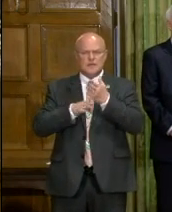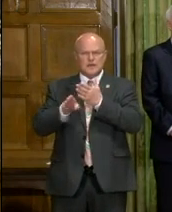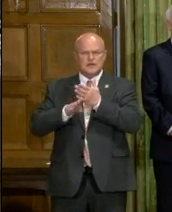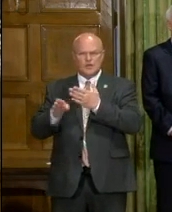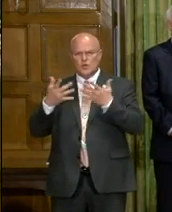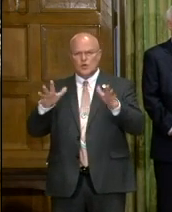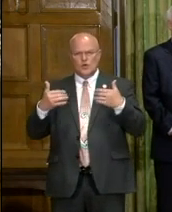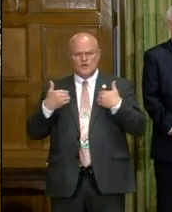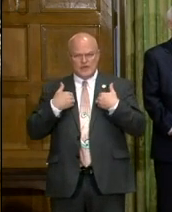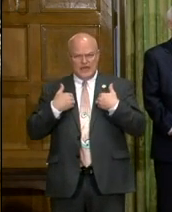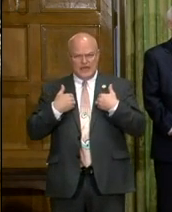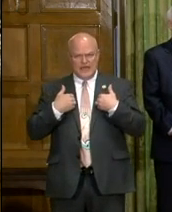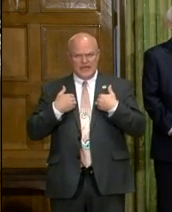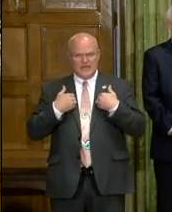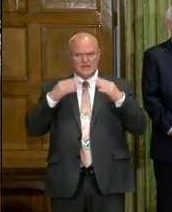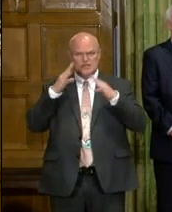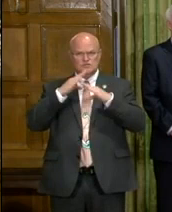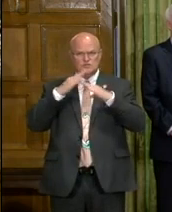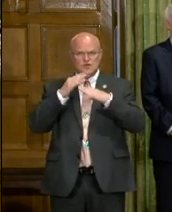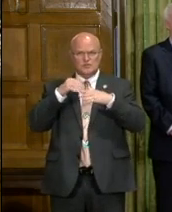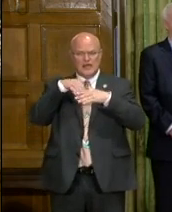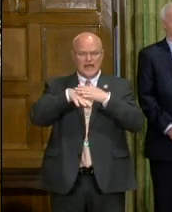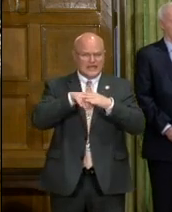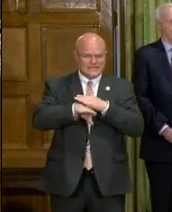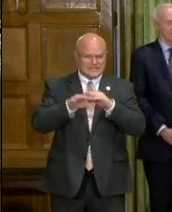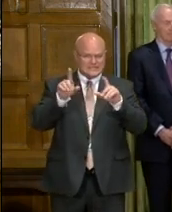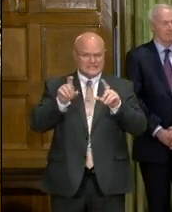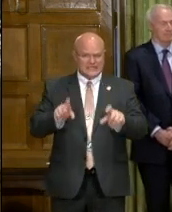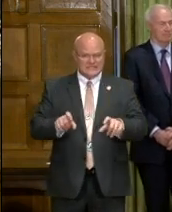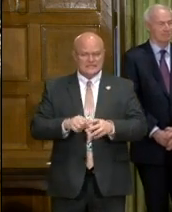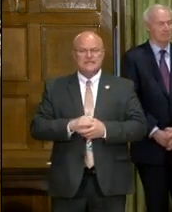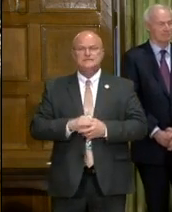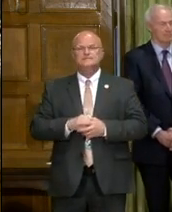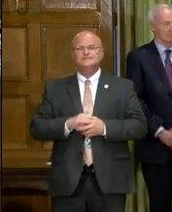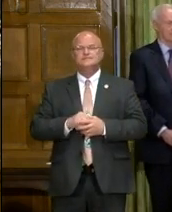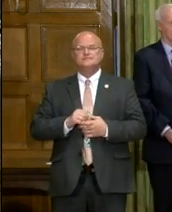who have had trouble getting access to testing?